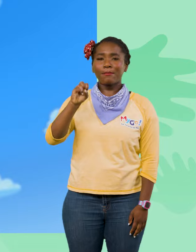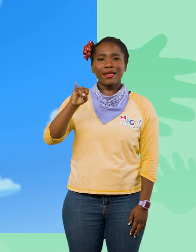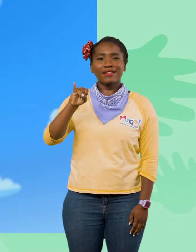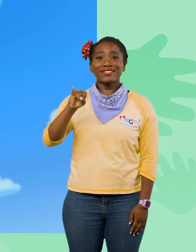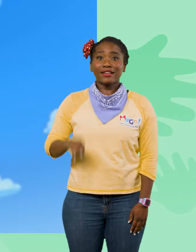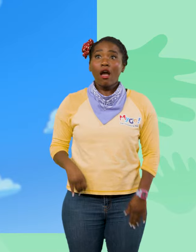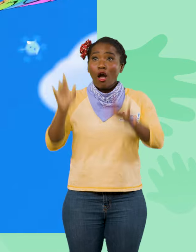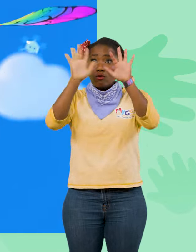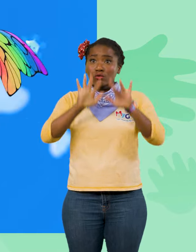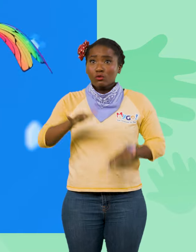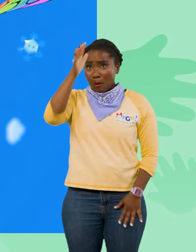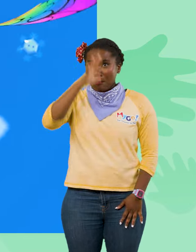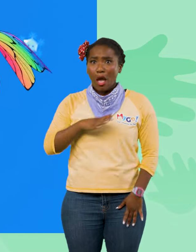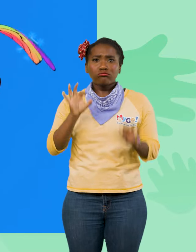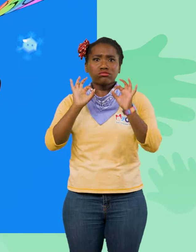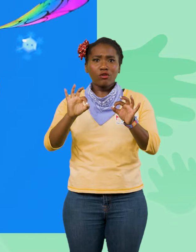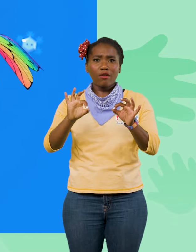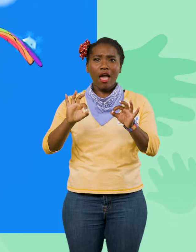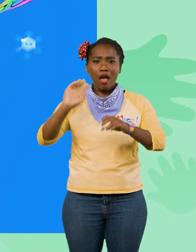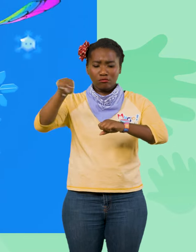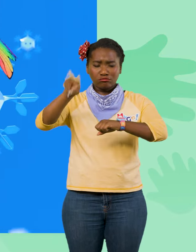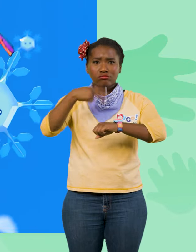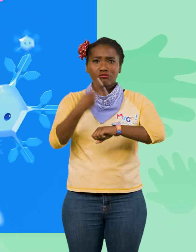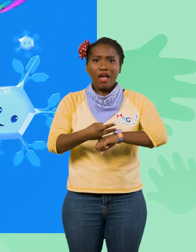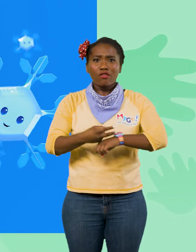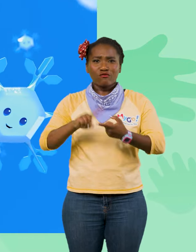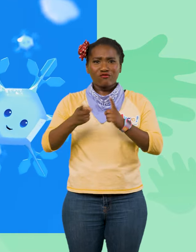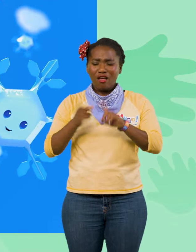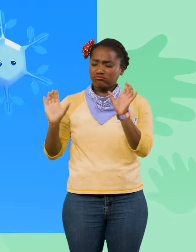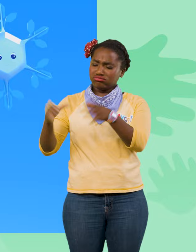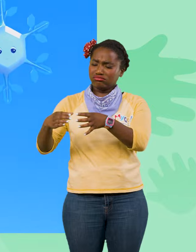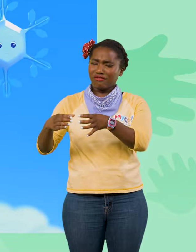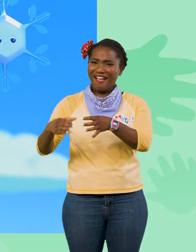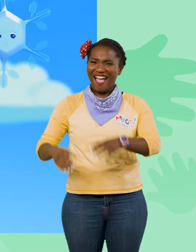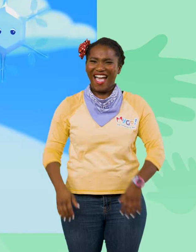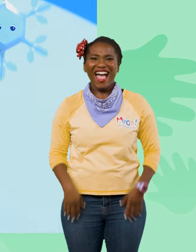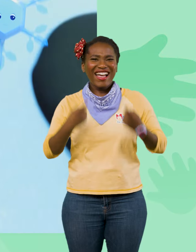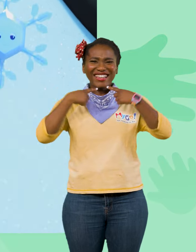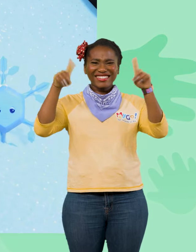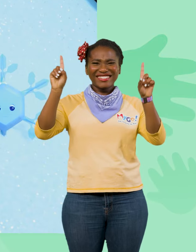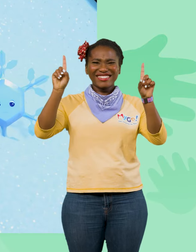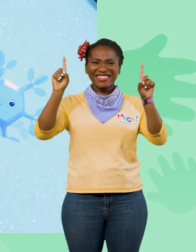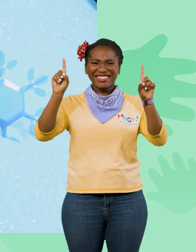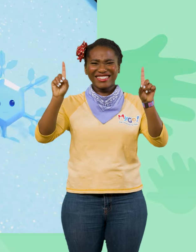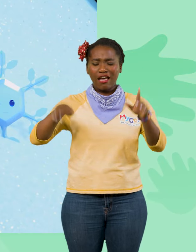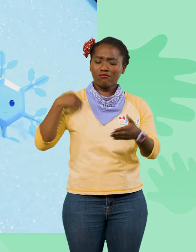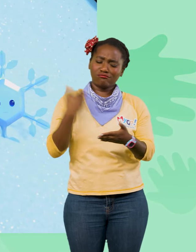snowman. Perfect. I can land there with the rest of my squad. I did it. Stop the landing.